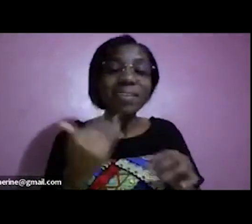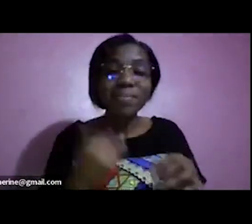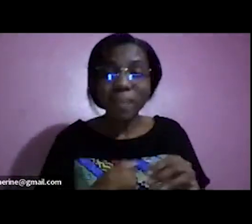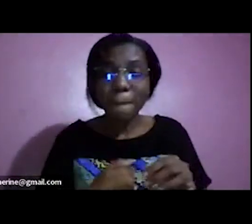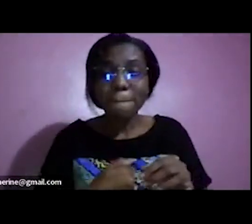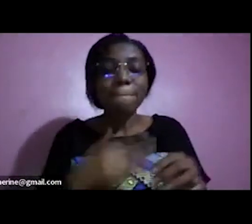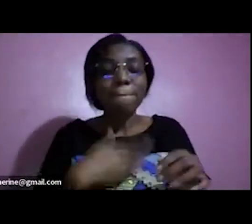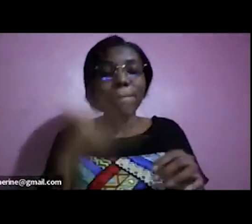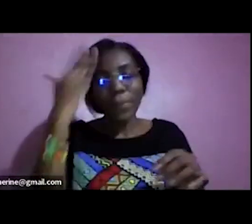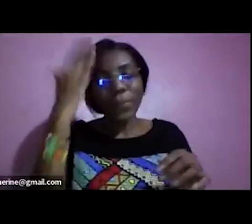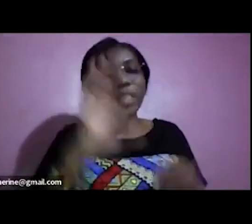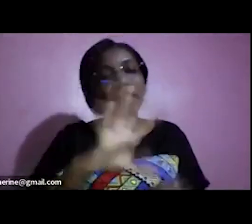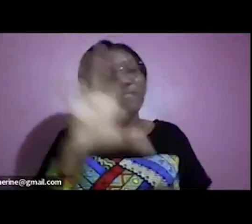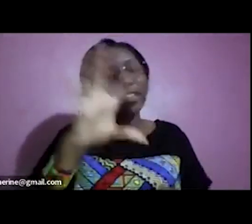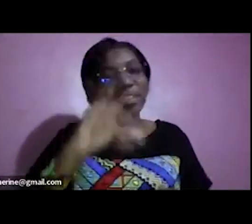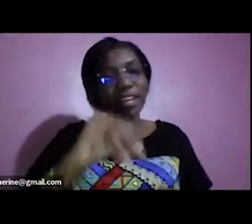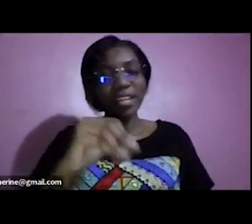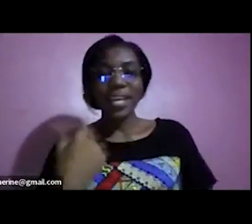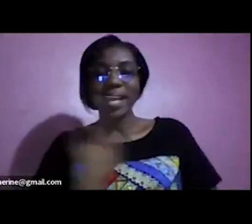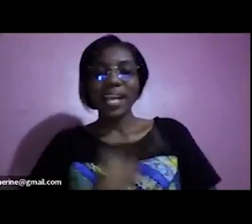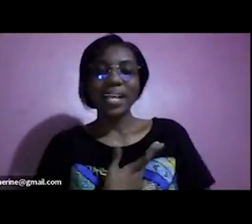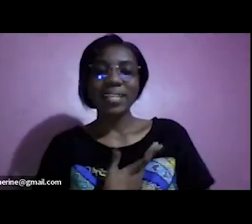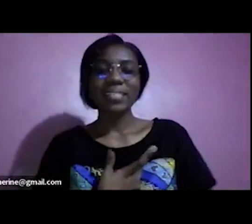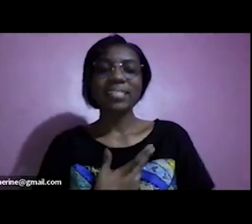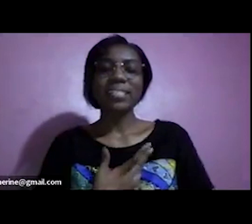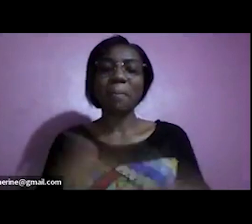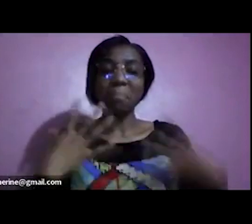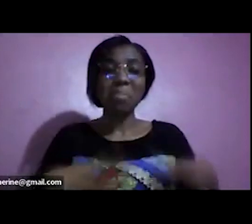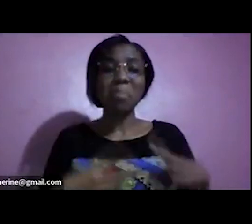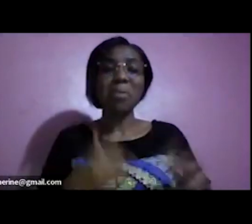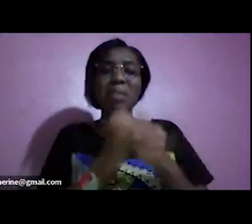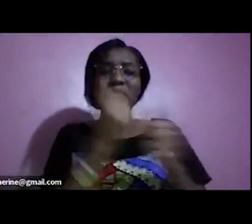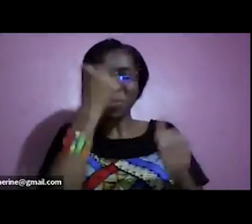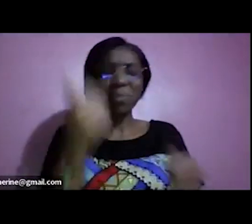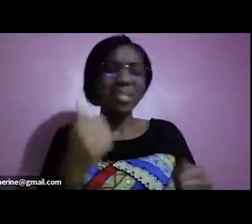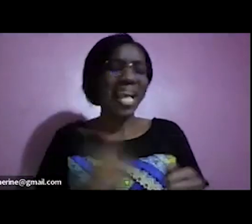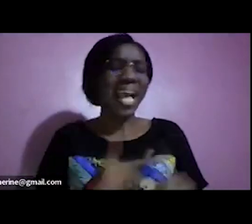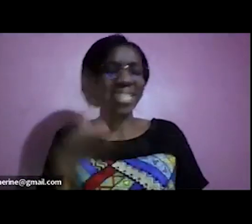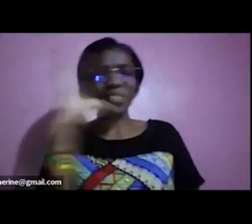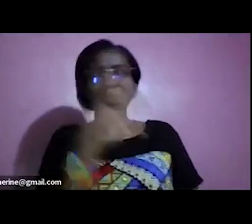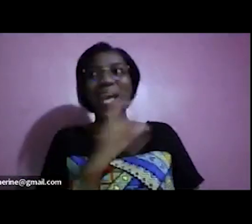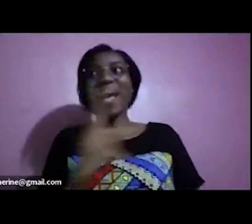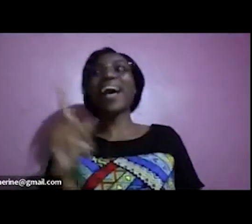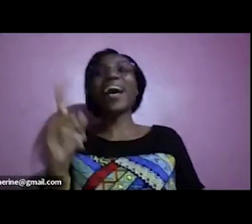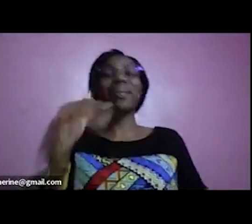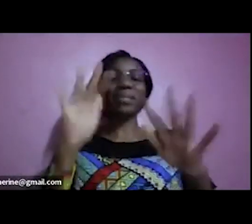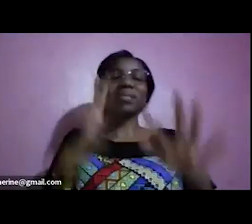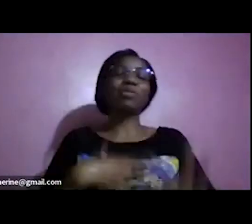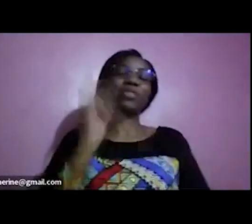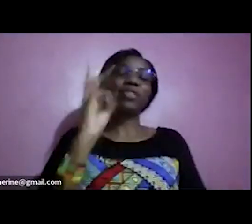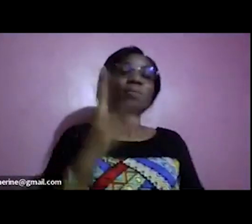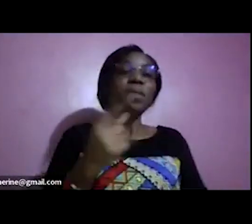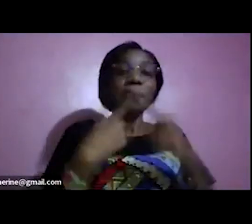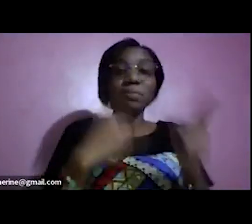we we we we like people liking us because we assume they will bury us i have come to realization from knowledge